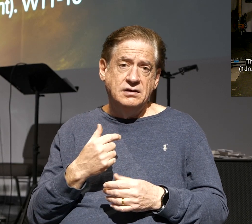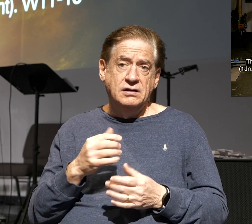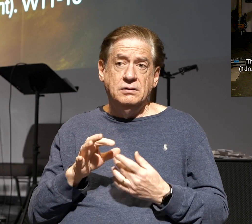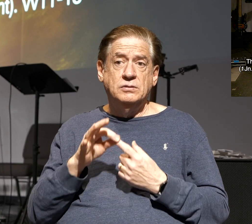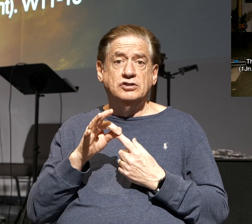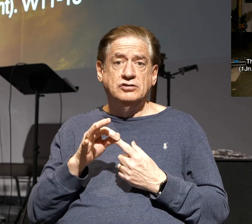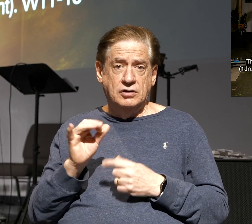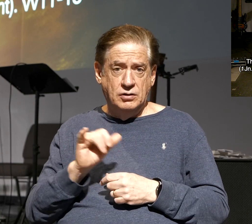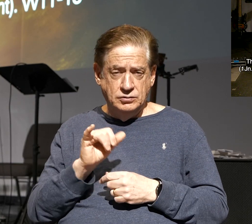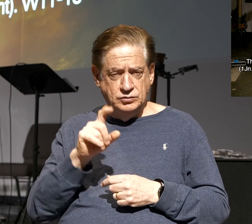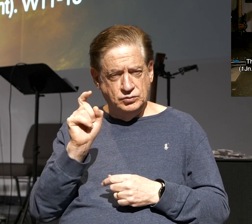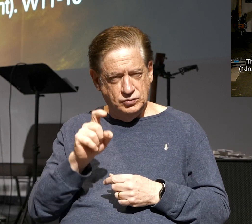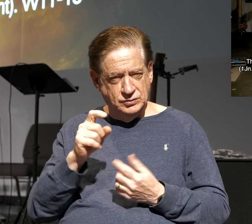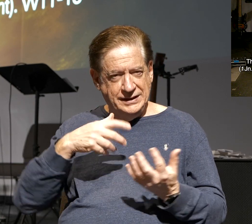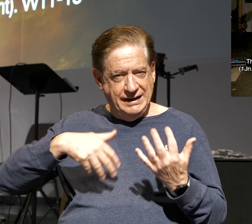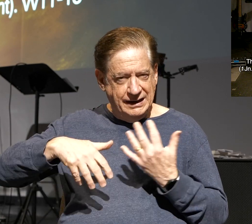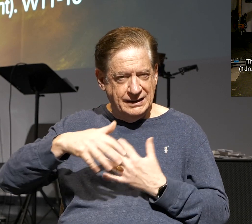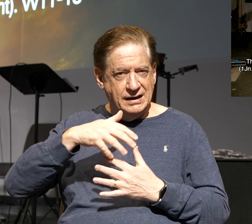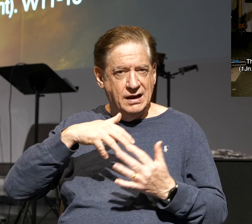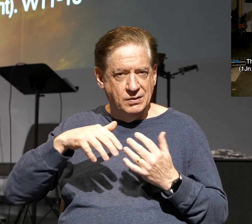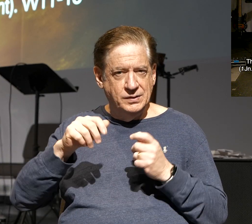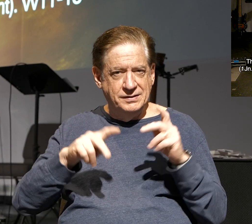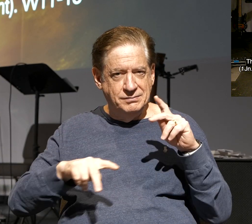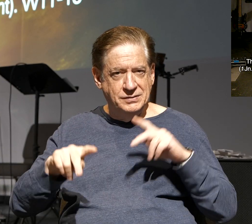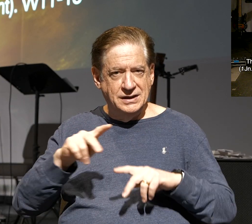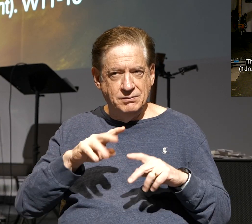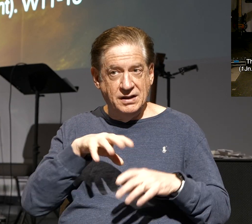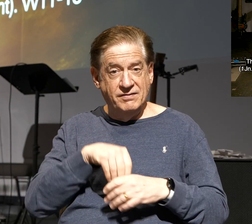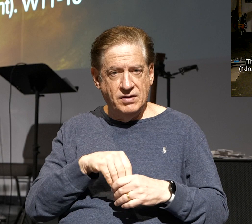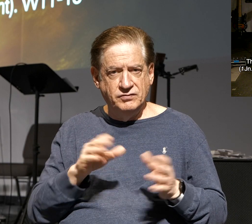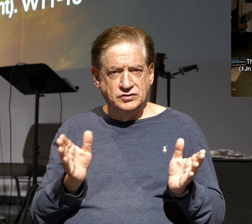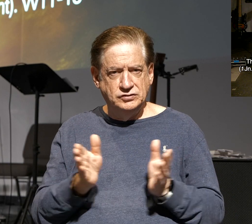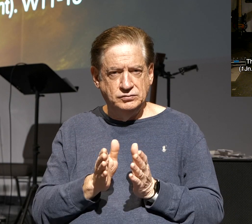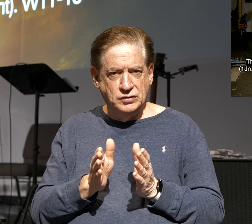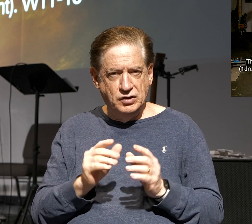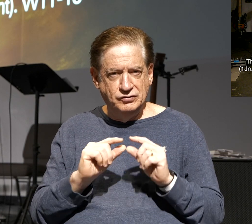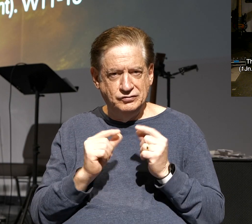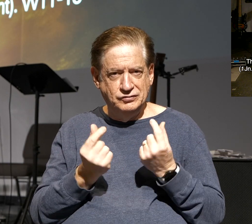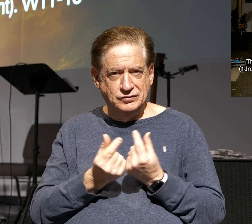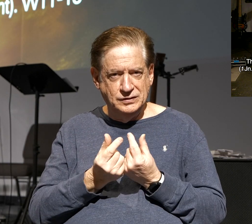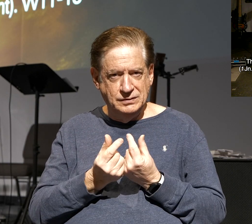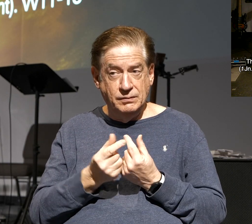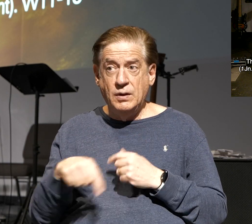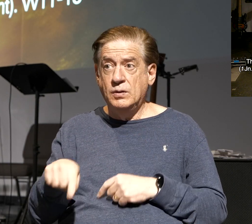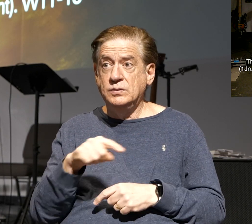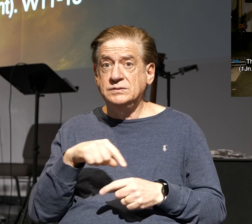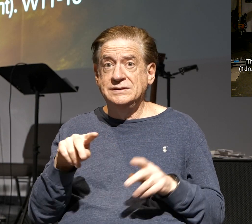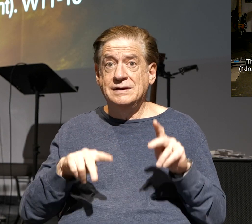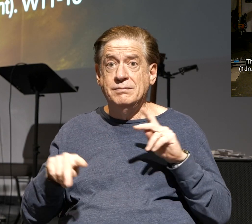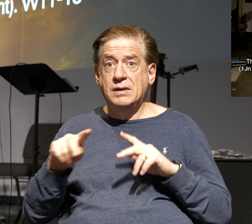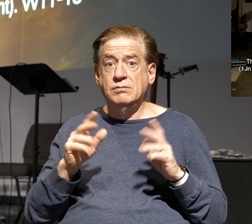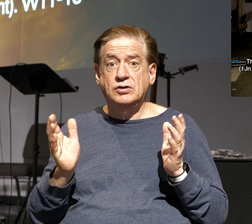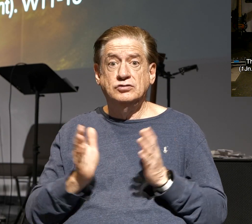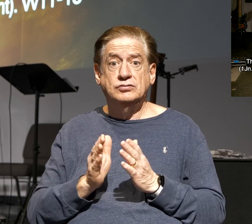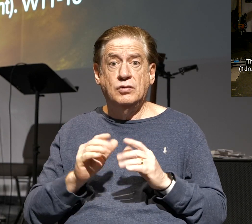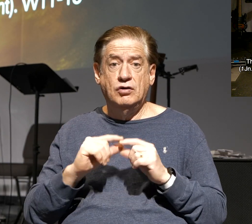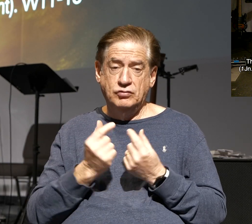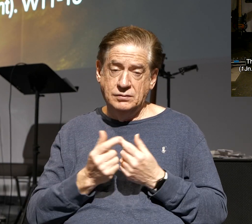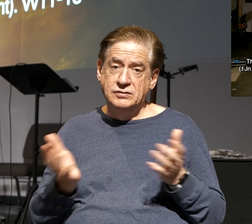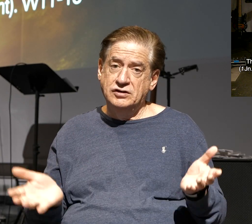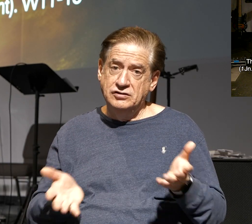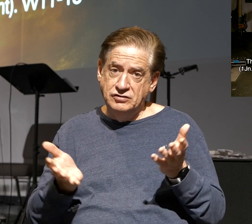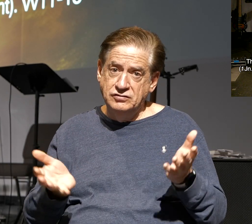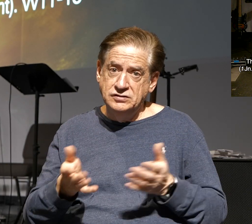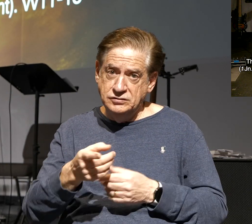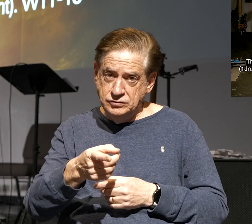particular, also, you need to hang out with people. You need to be involved in a small group, that those people in your small group are encouraging